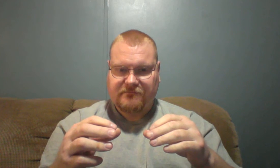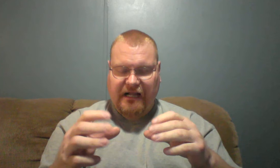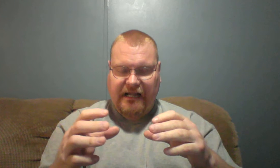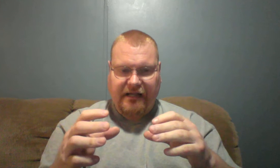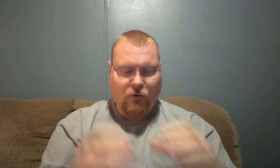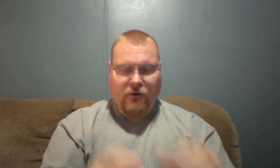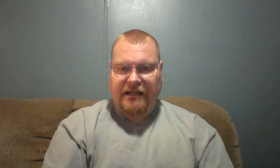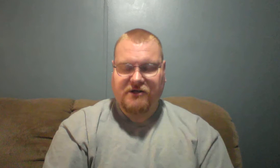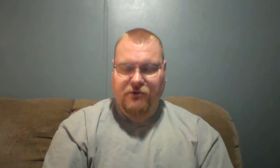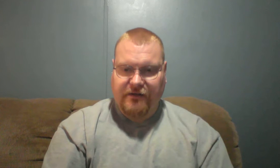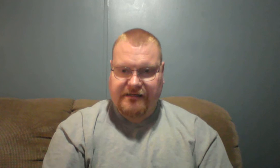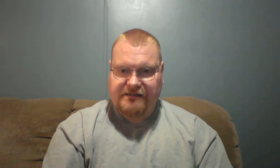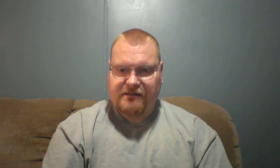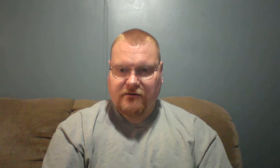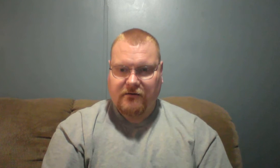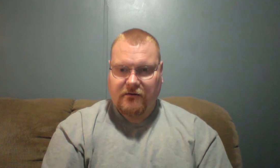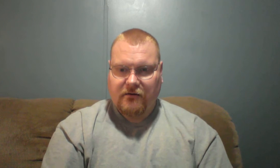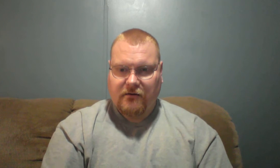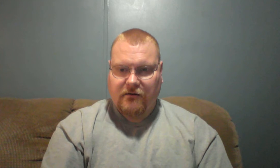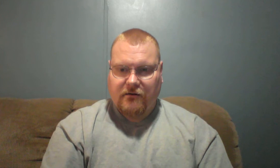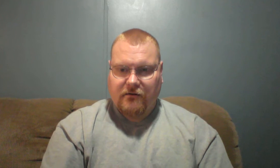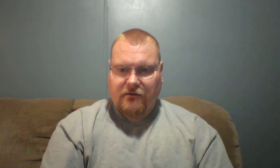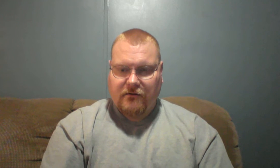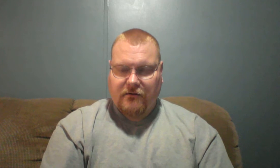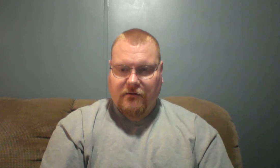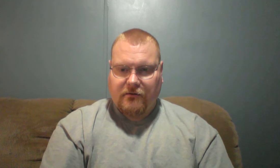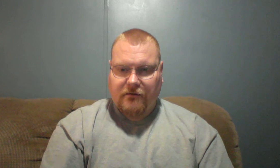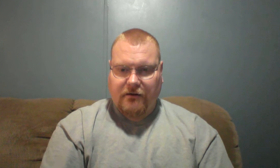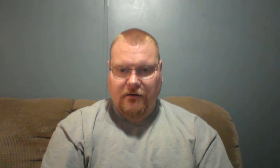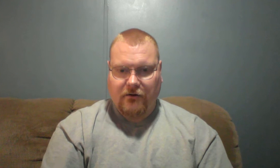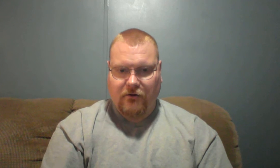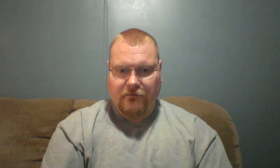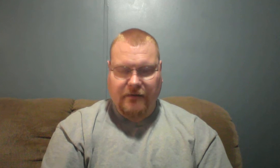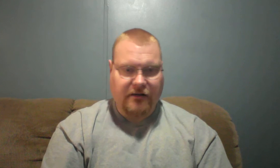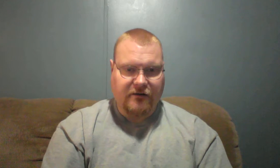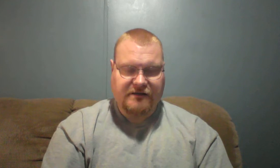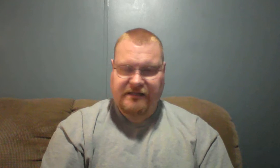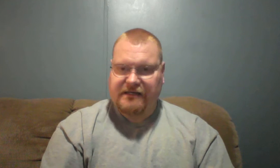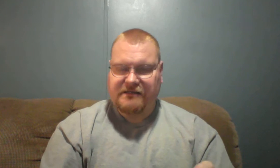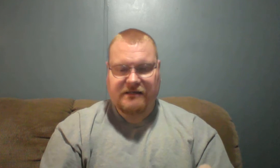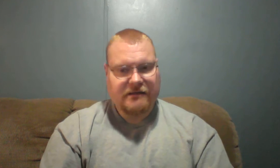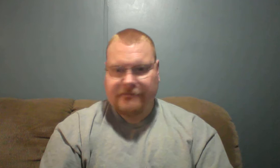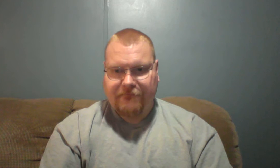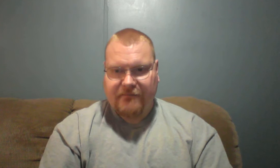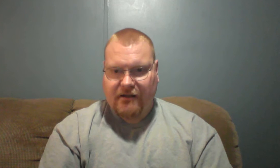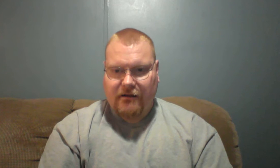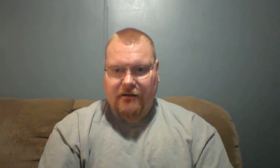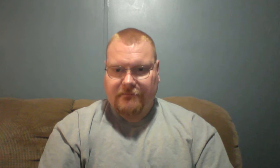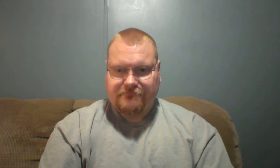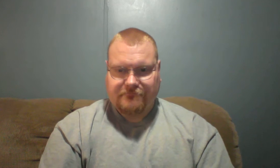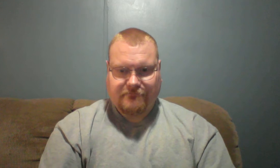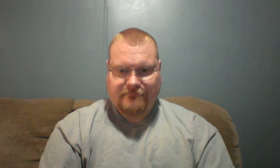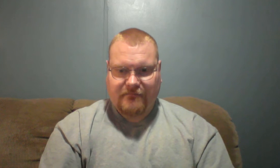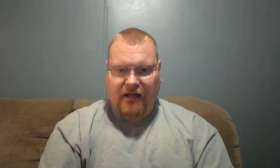and going into these, oh my goodness, these, uh,